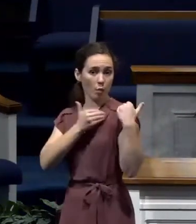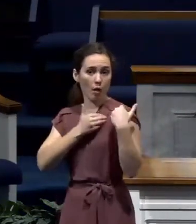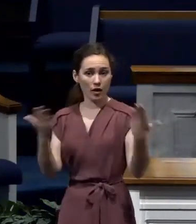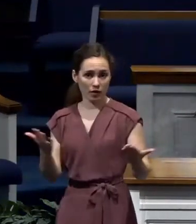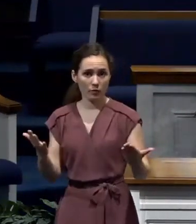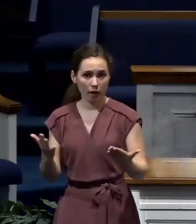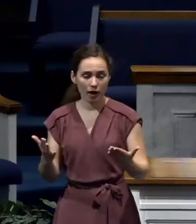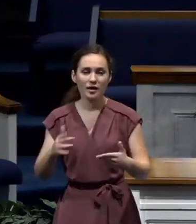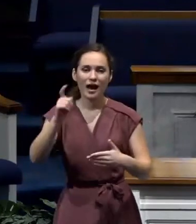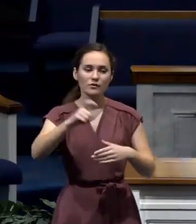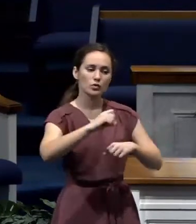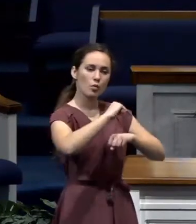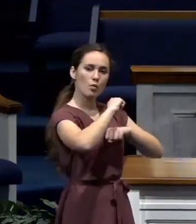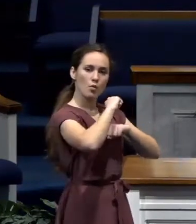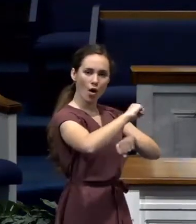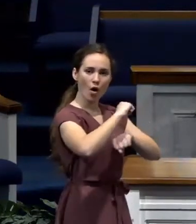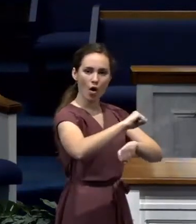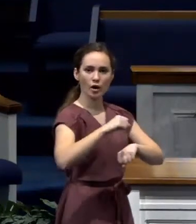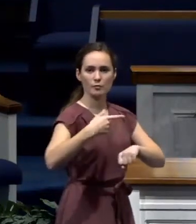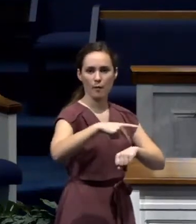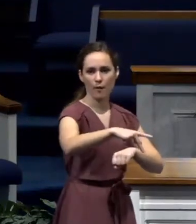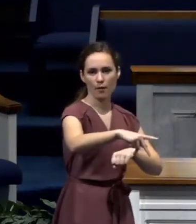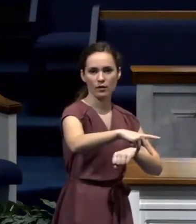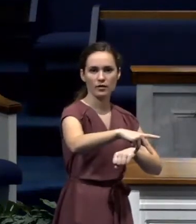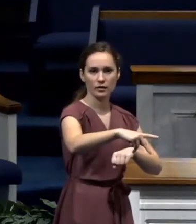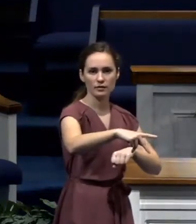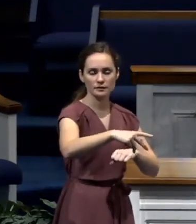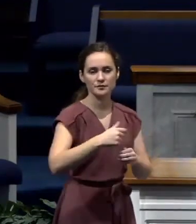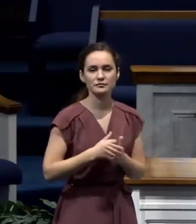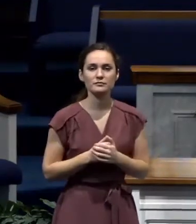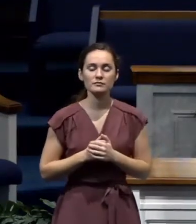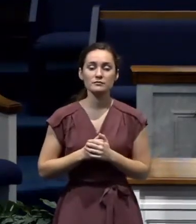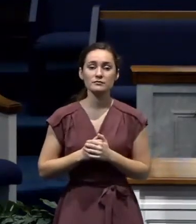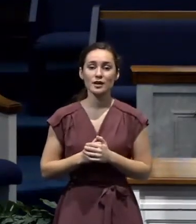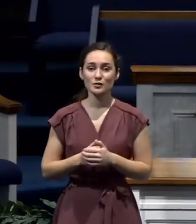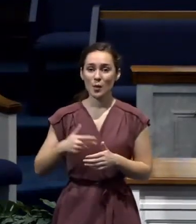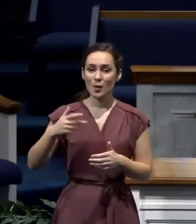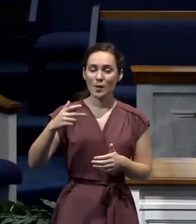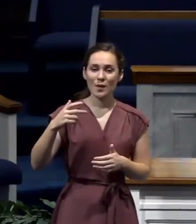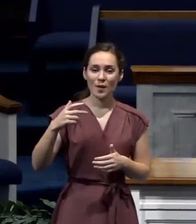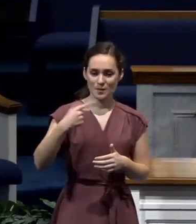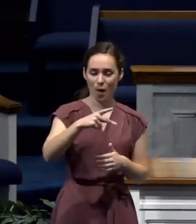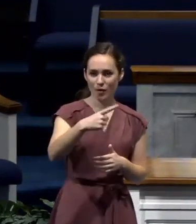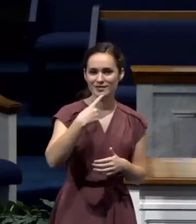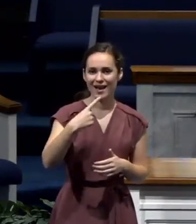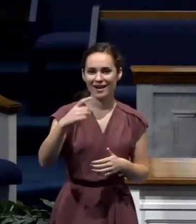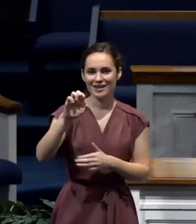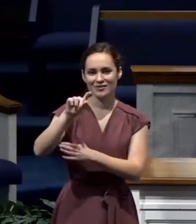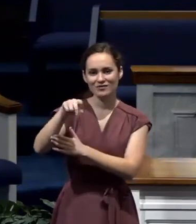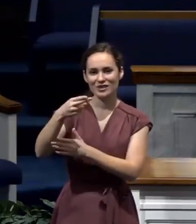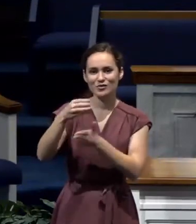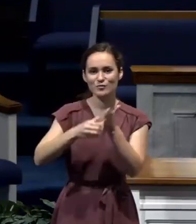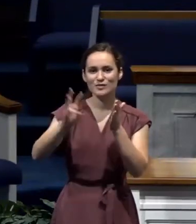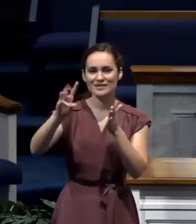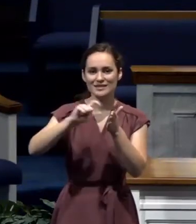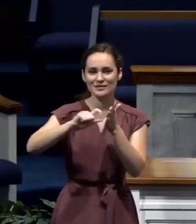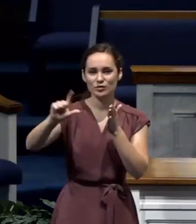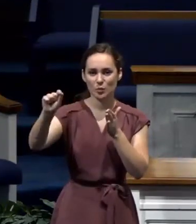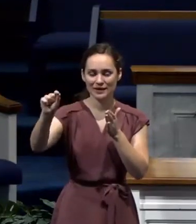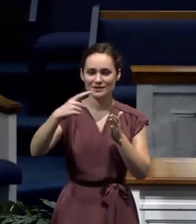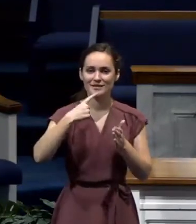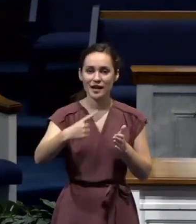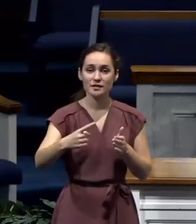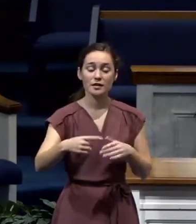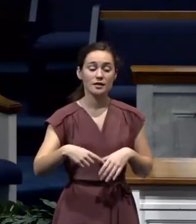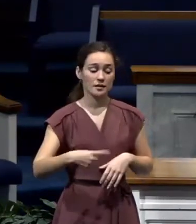over and guard the apostle Paul. In fact, Paul says this in Ephesians 620, he refers to himself